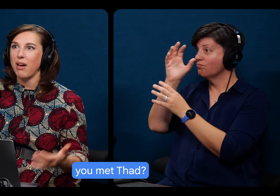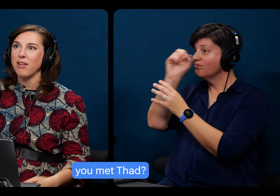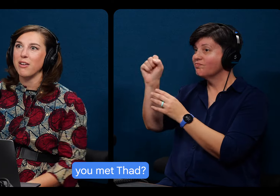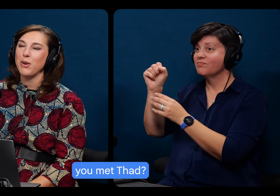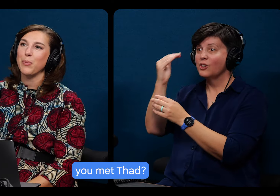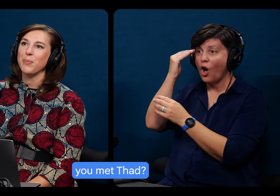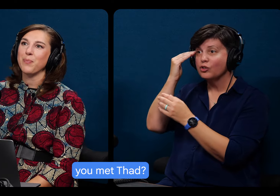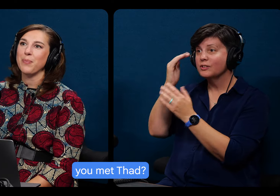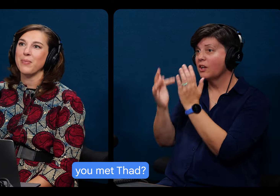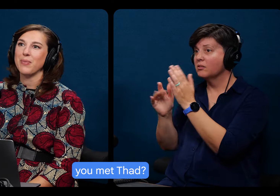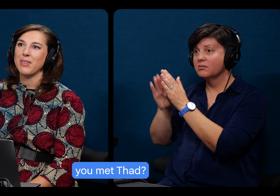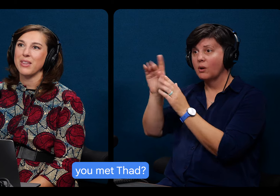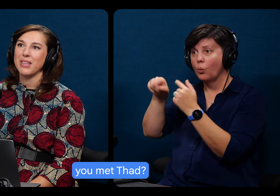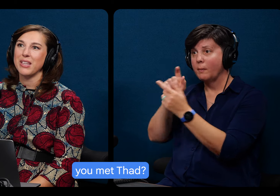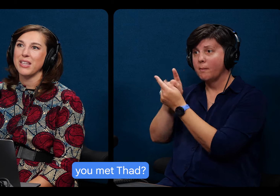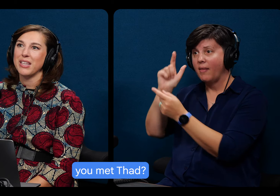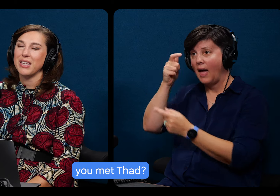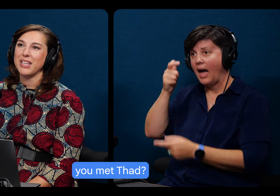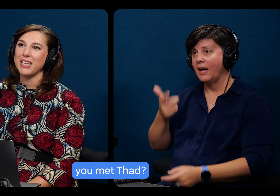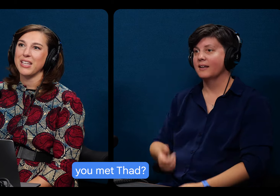met Fad? Yeah.